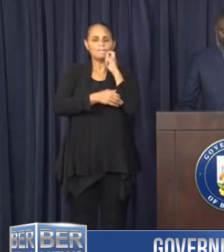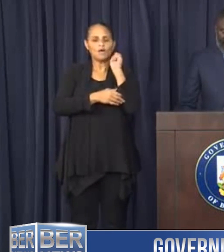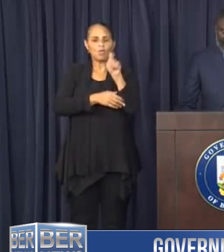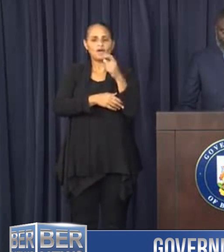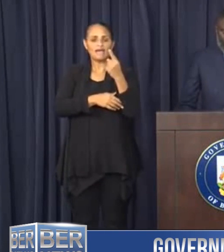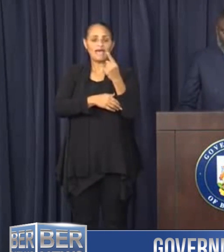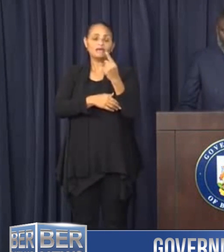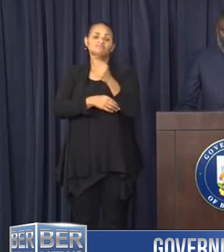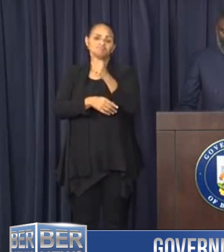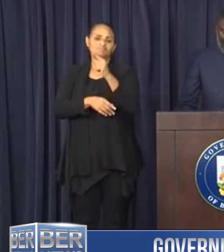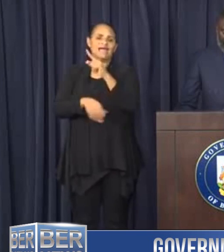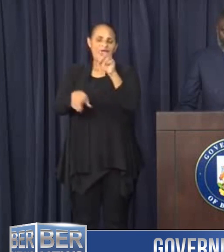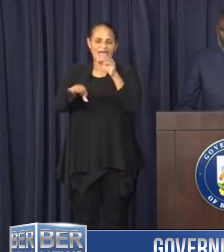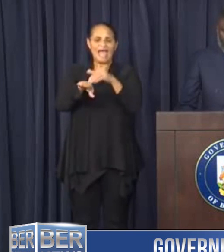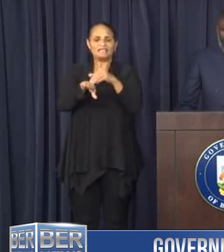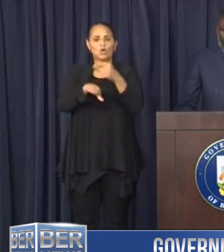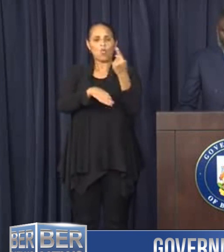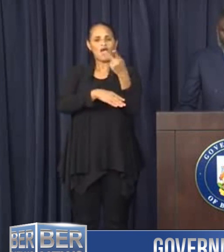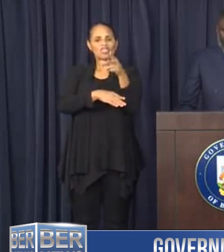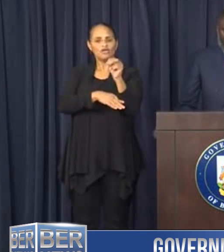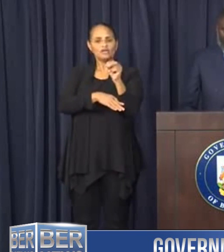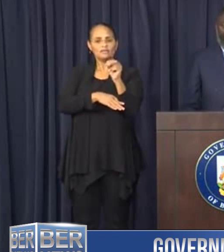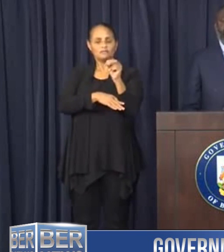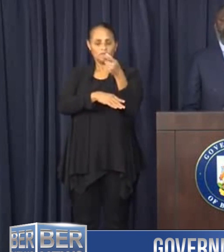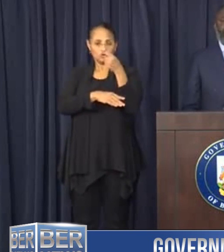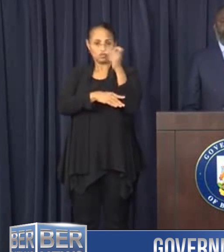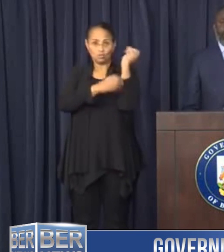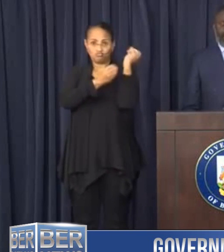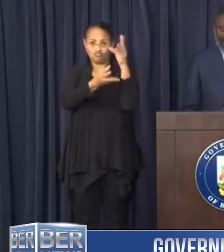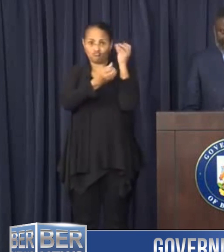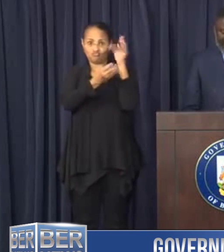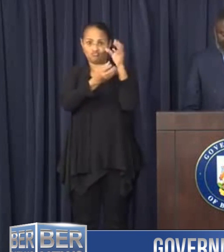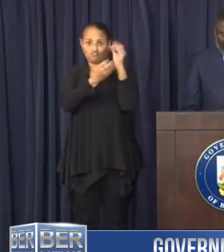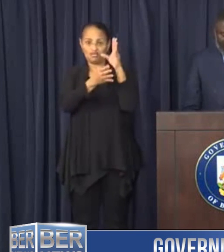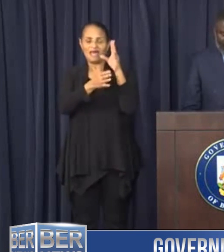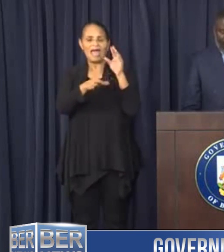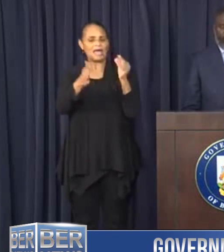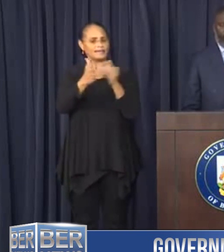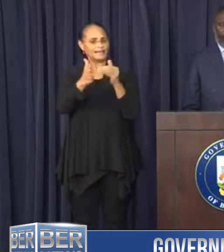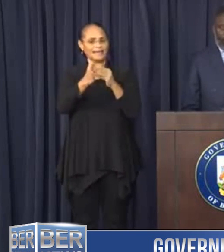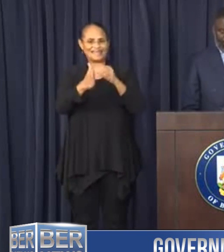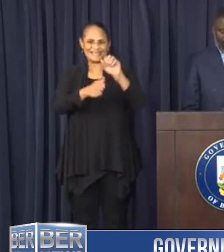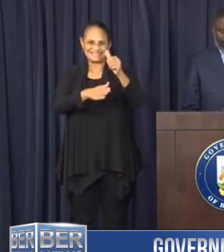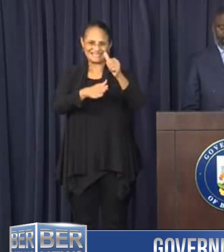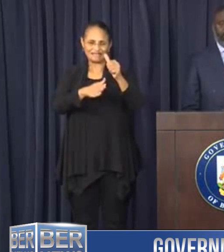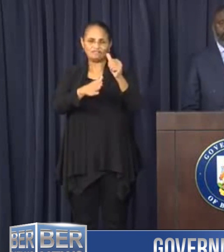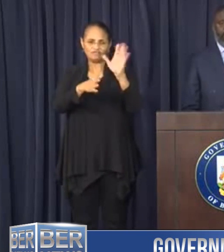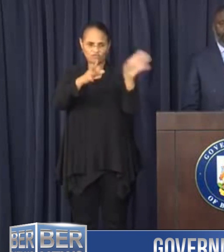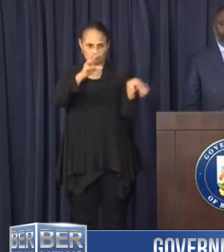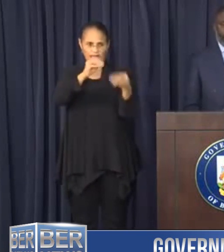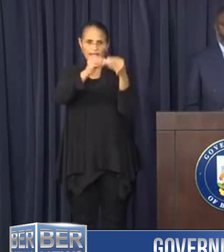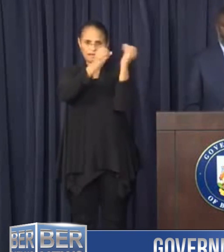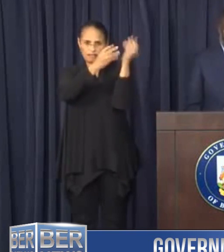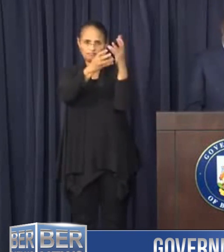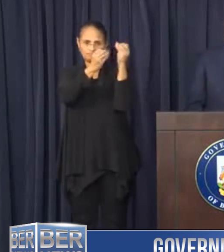.30 as we will go live for an update and again tonight at 10pm for a further update.